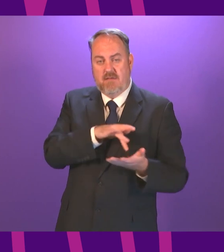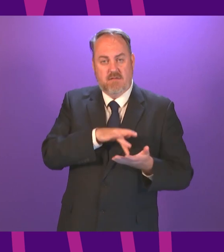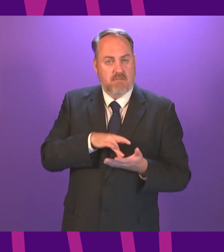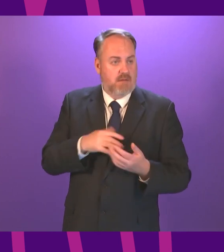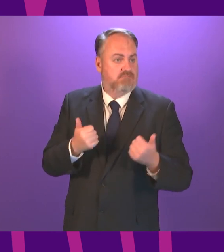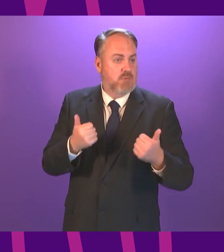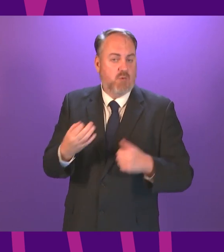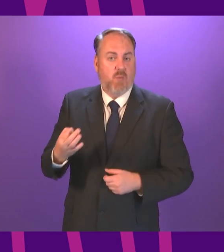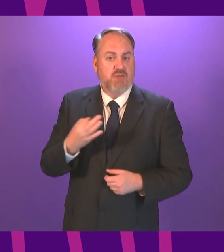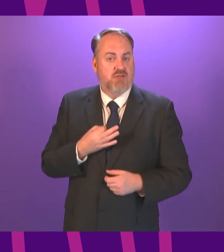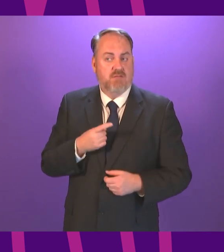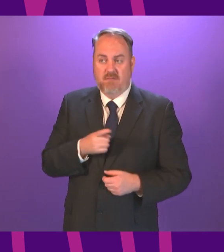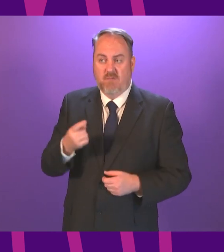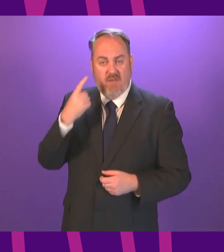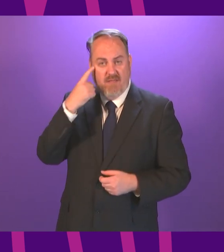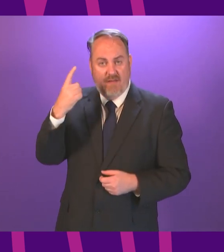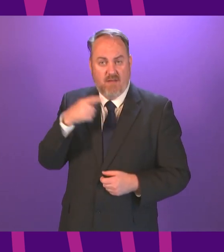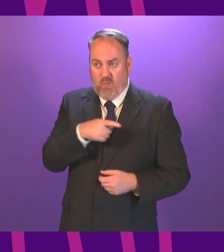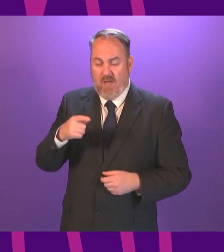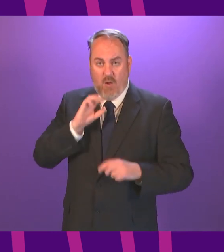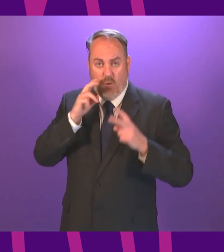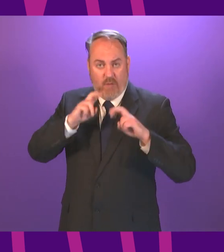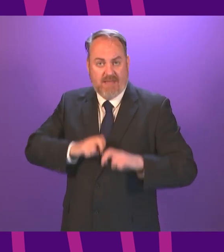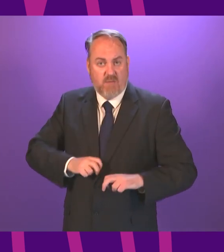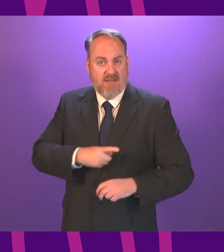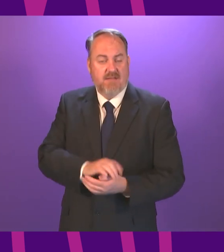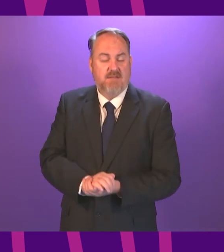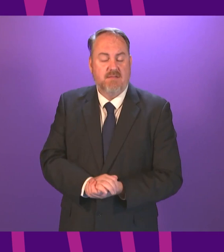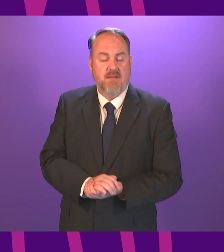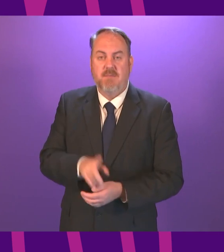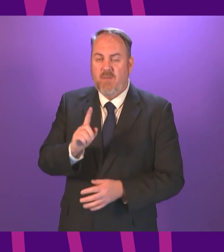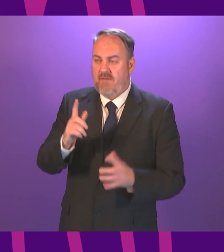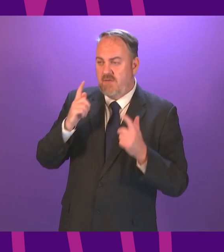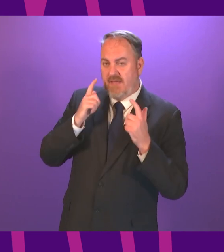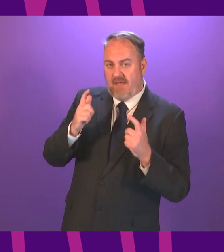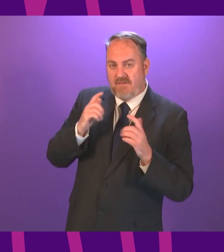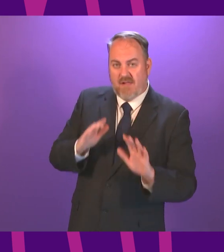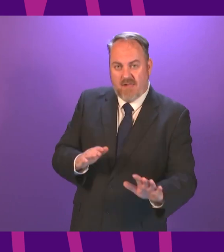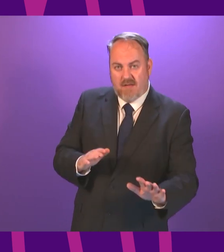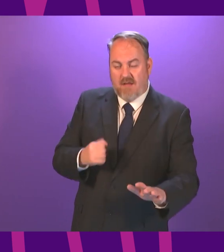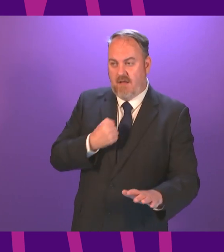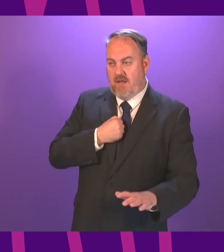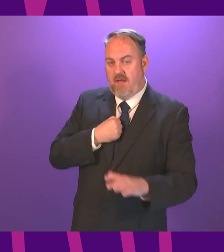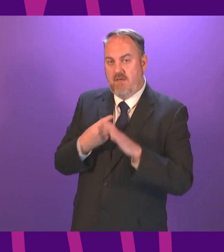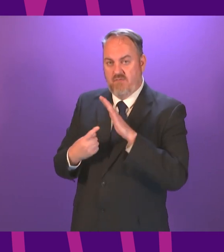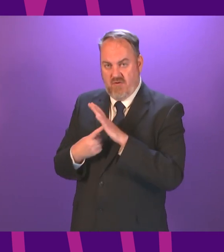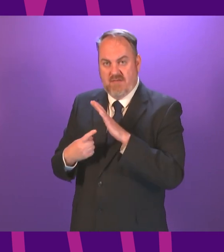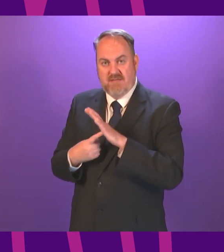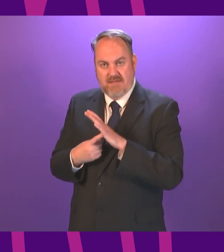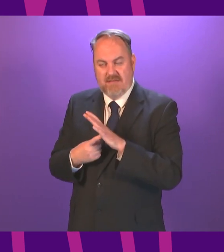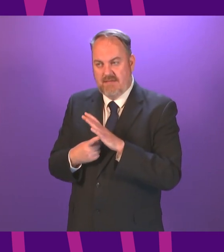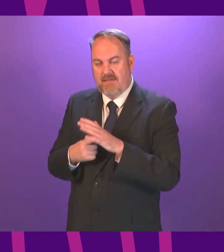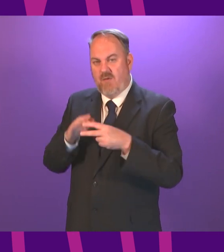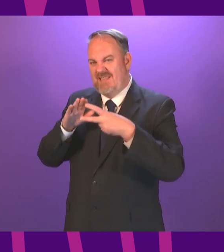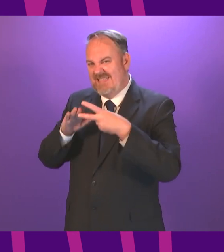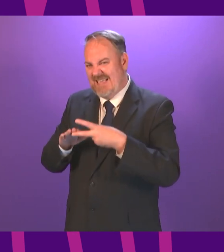challenge it is something again that is urgently being explored but we do have to be careful because where our priority will often be on the